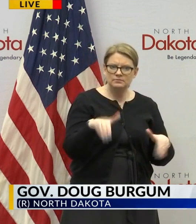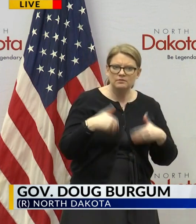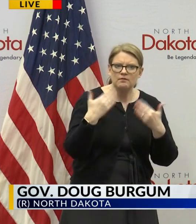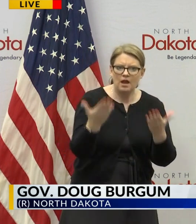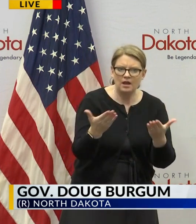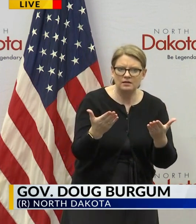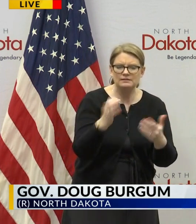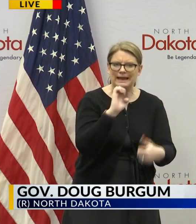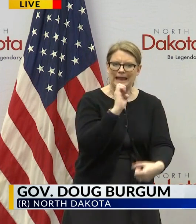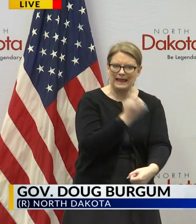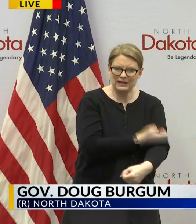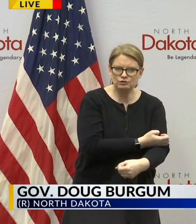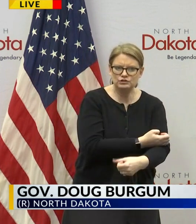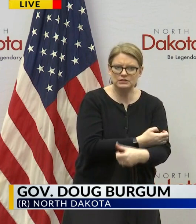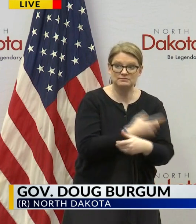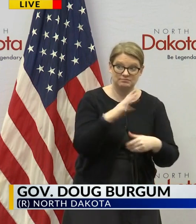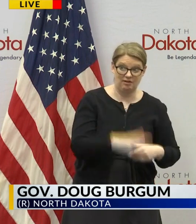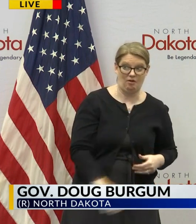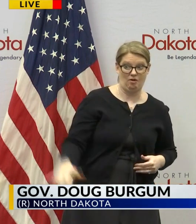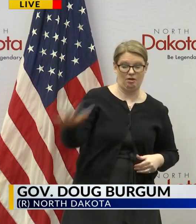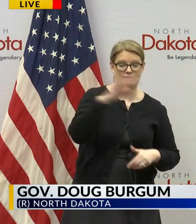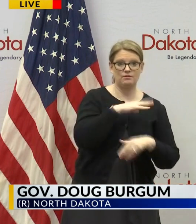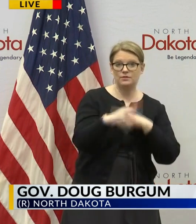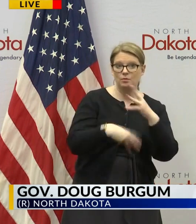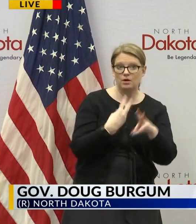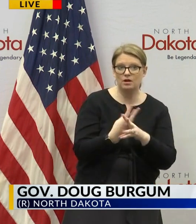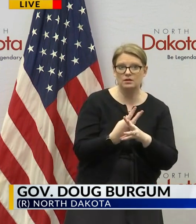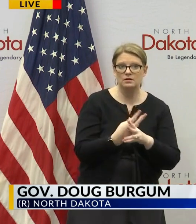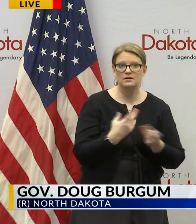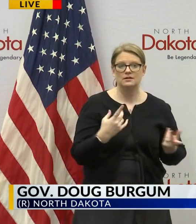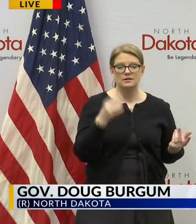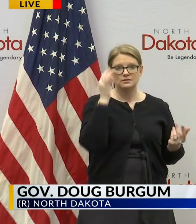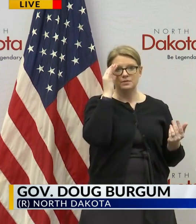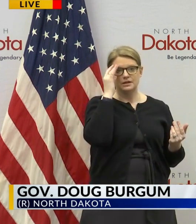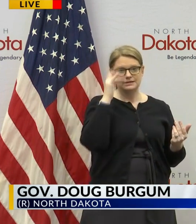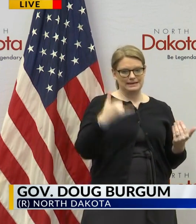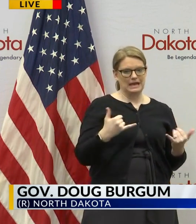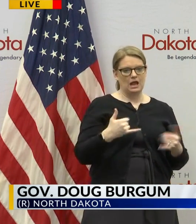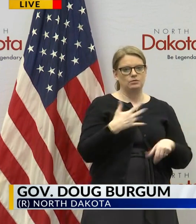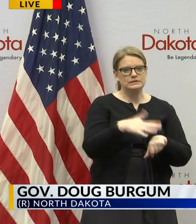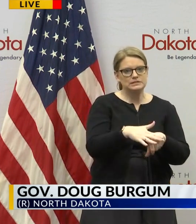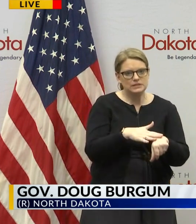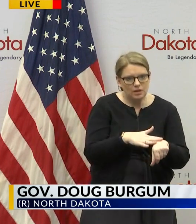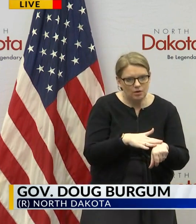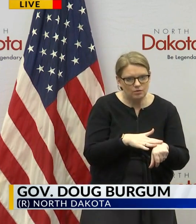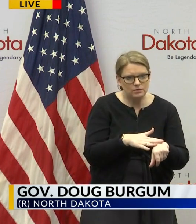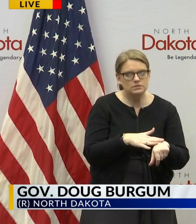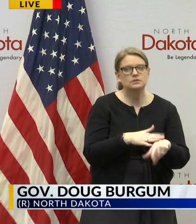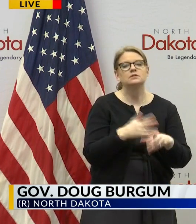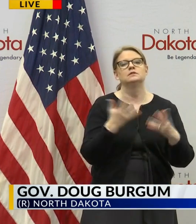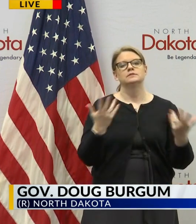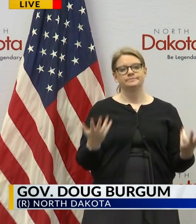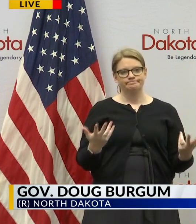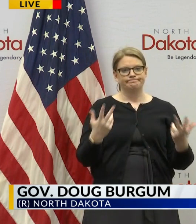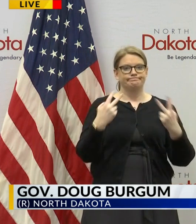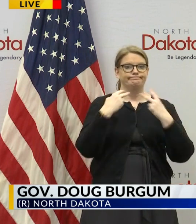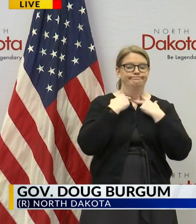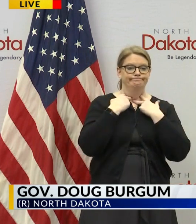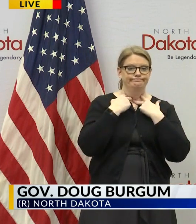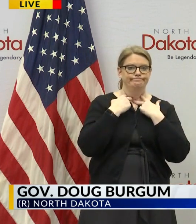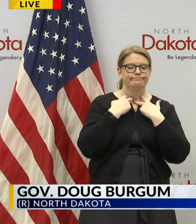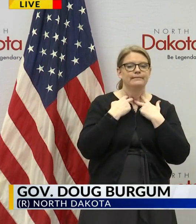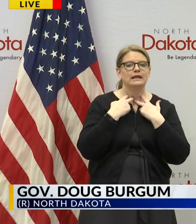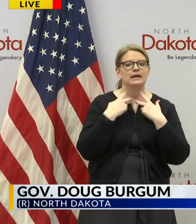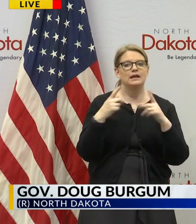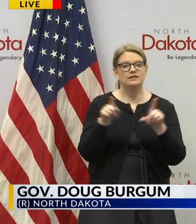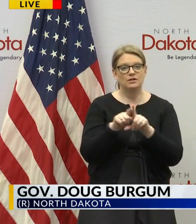energy to the world but in this case now when we have a slowdown then also gets compounded by some